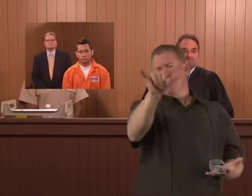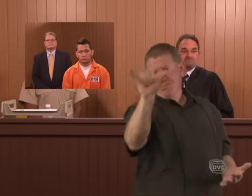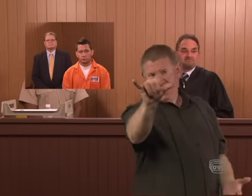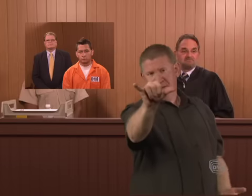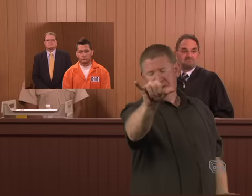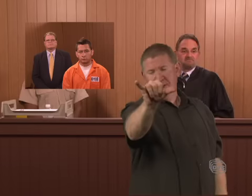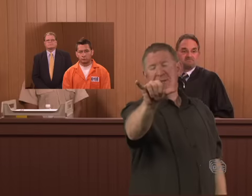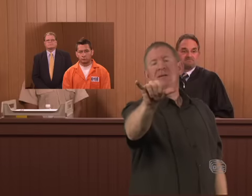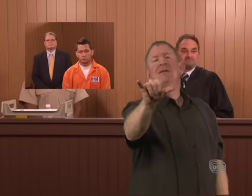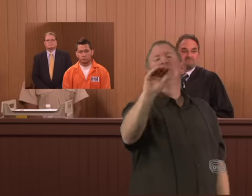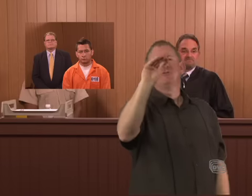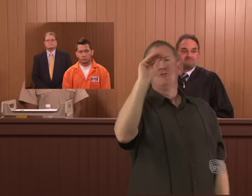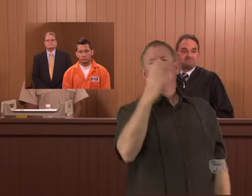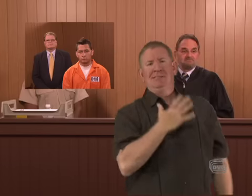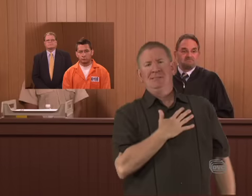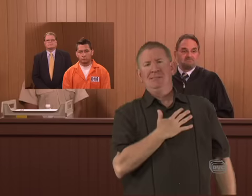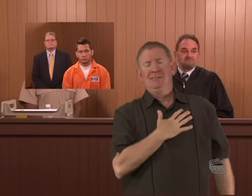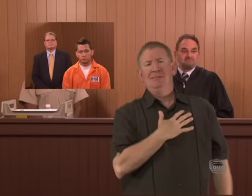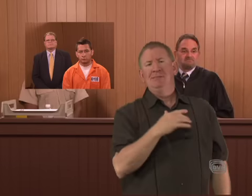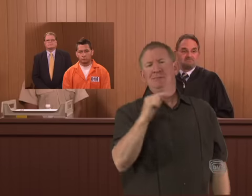That is what you call grace.